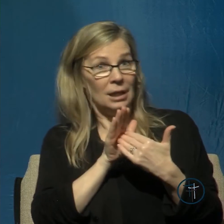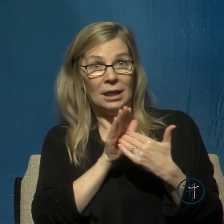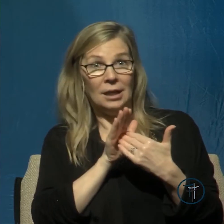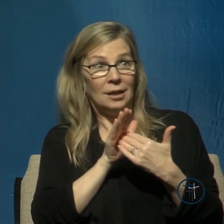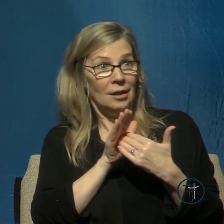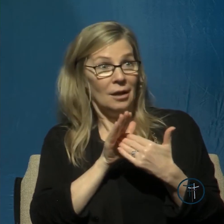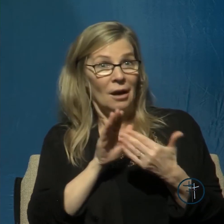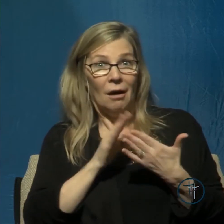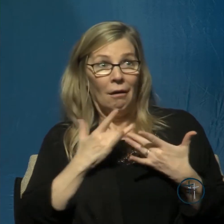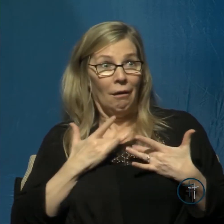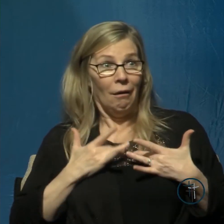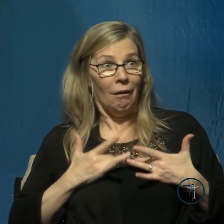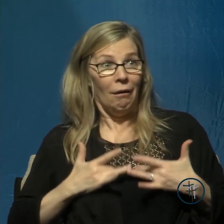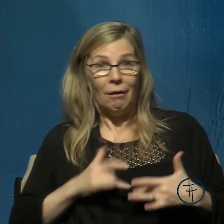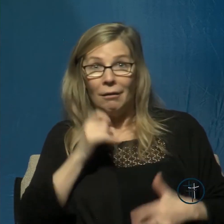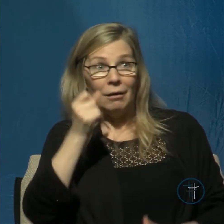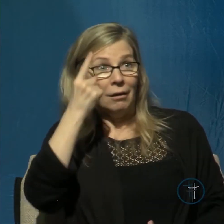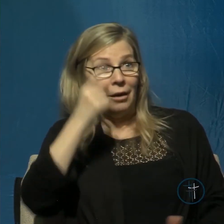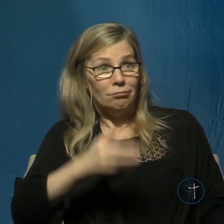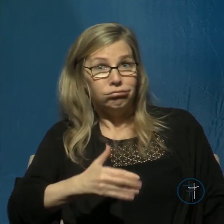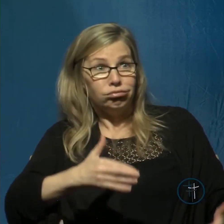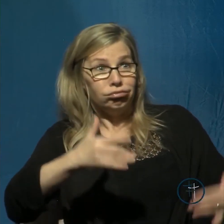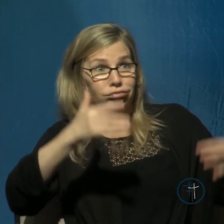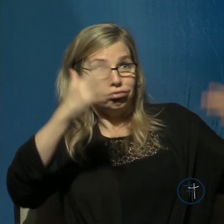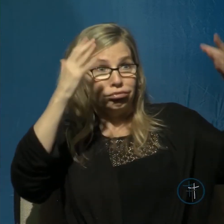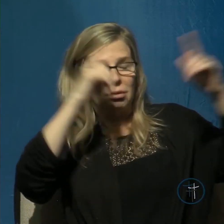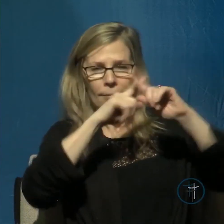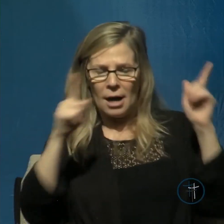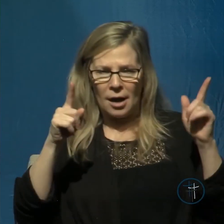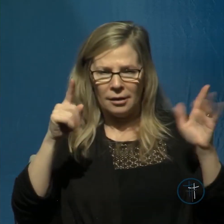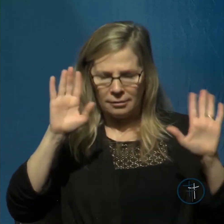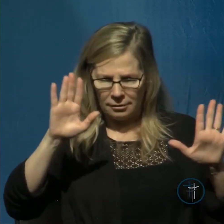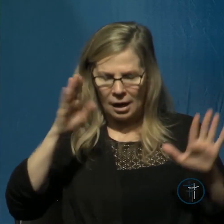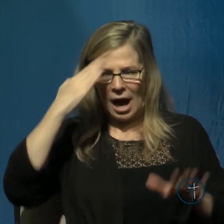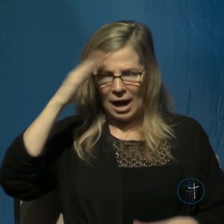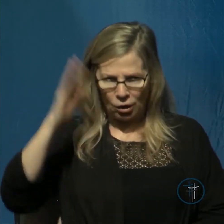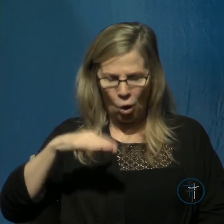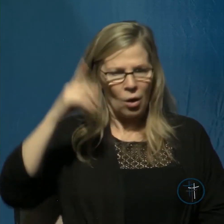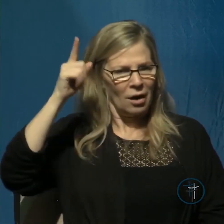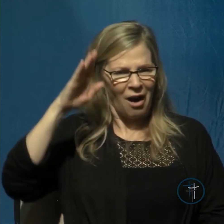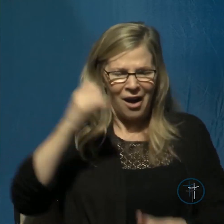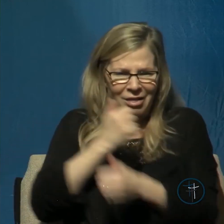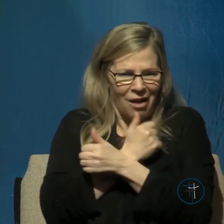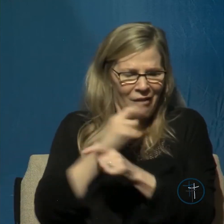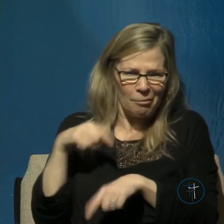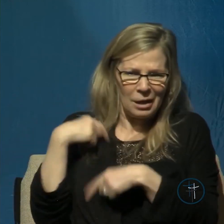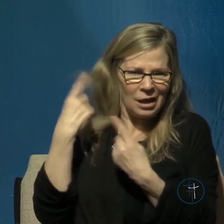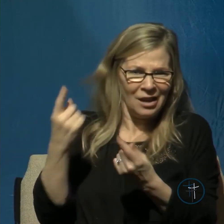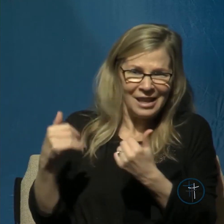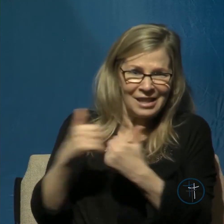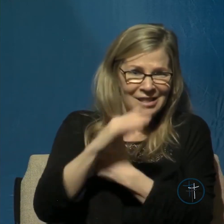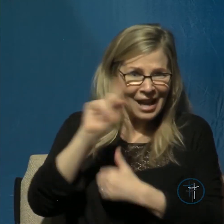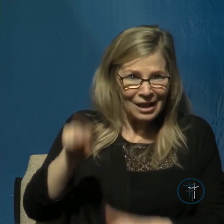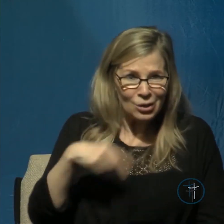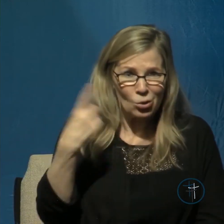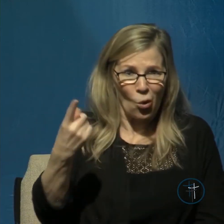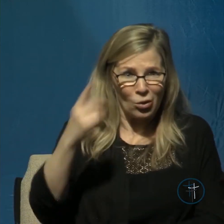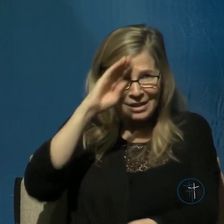despair I do not understand what's happening but I know this I know that God has so loved me that he has sent his only begotten son into this